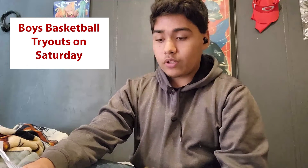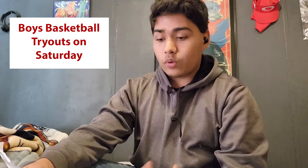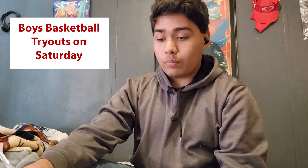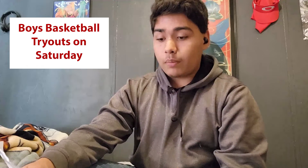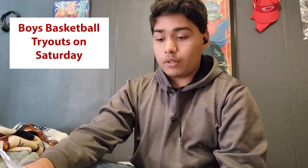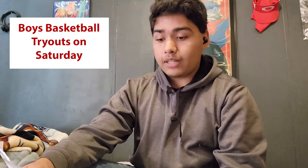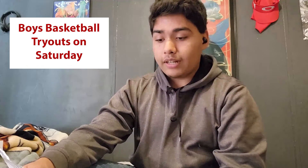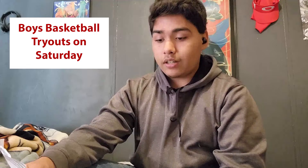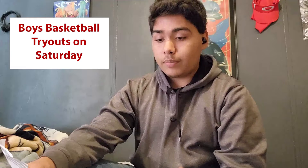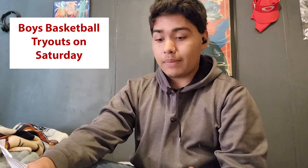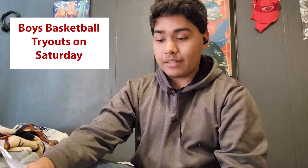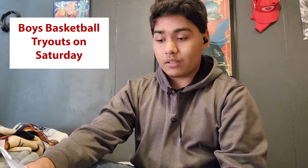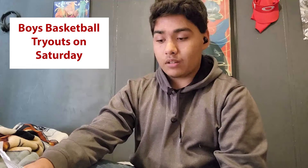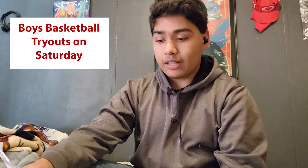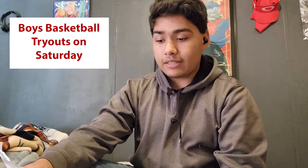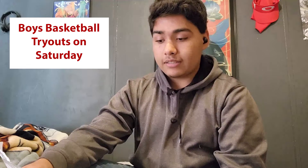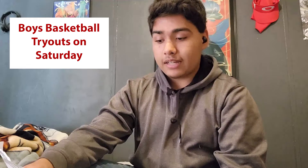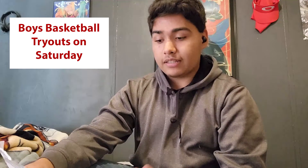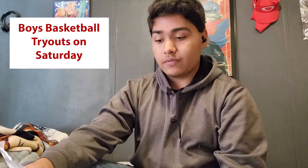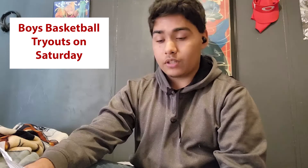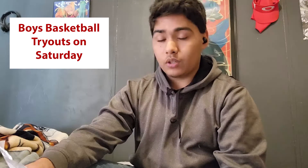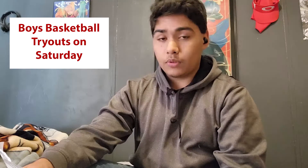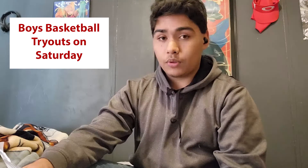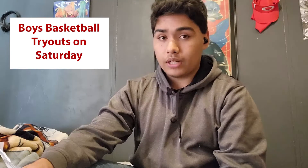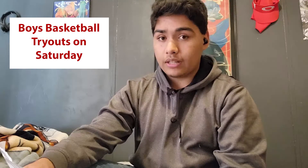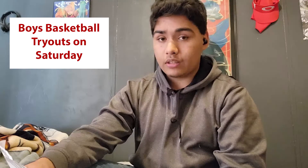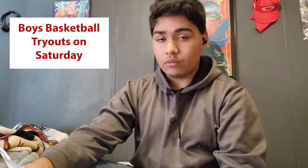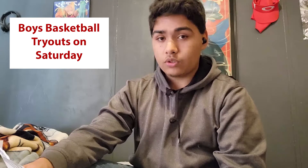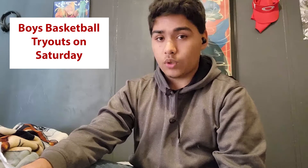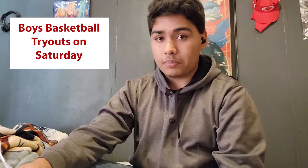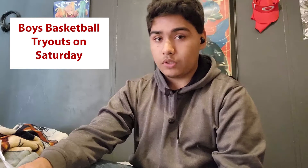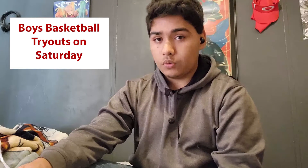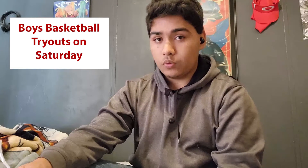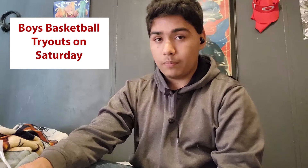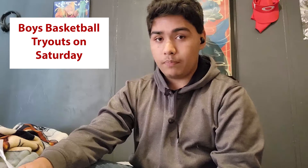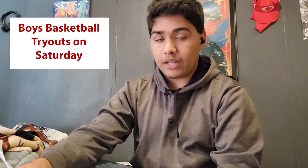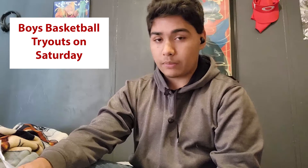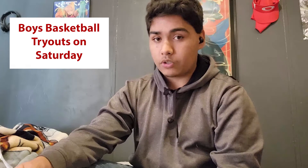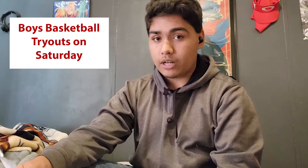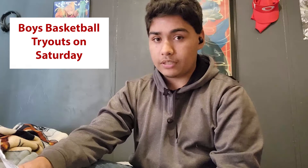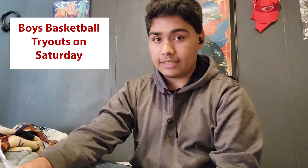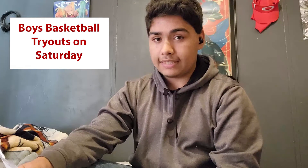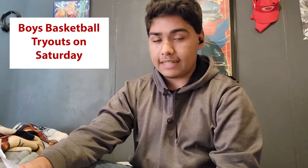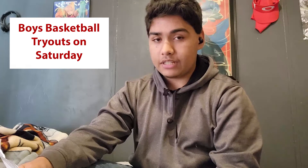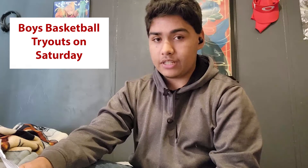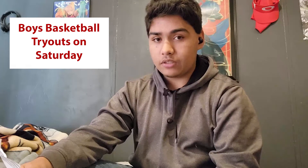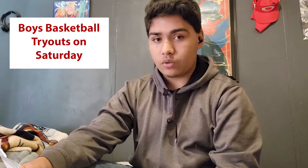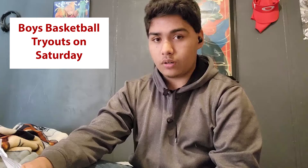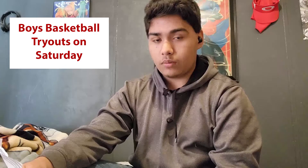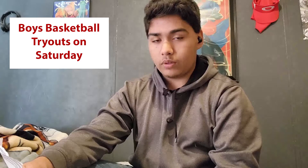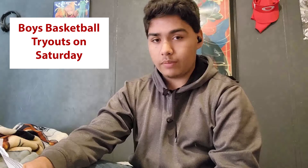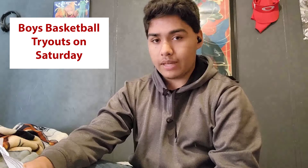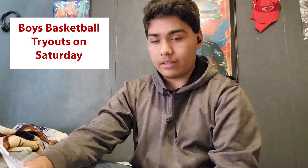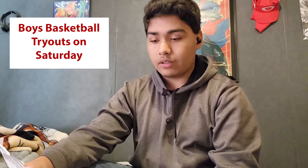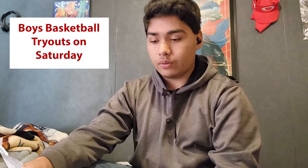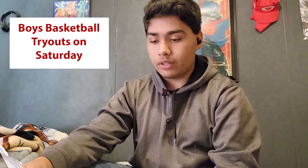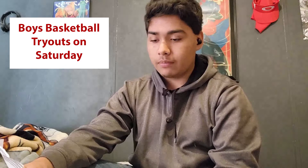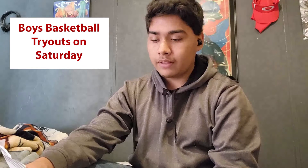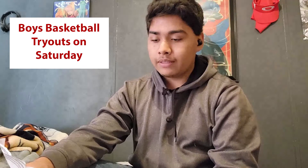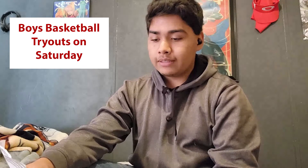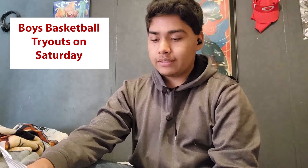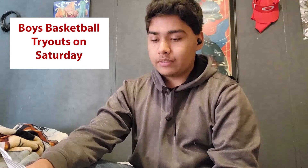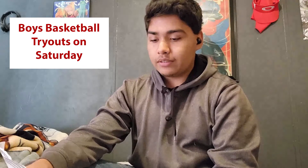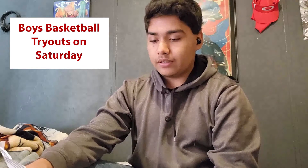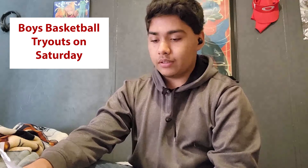Don't forget to wear proper attire. Be passing out glasses as of October 29th. Don't show up to basketball tryouts in skinny jeans or really baggy